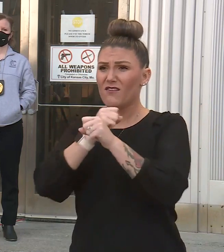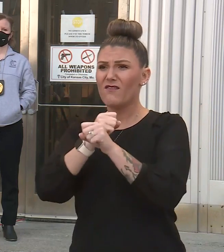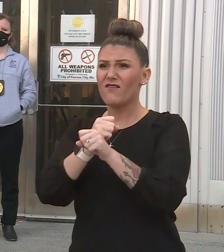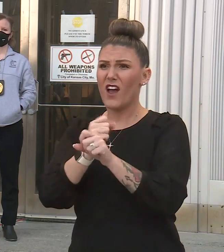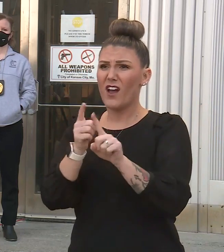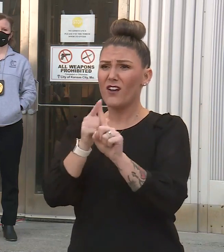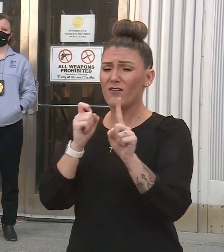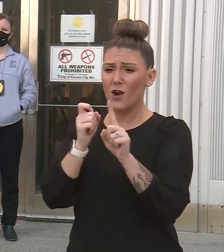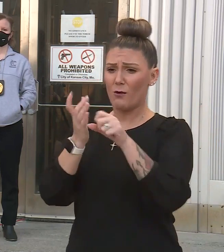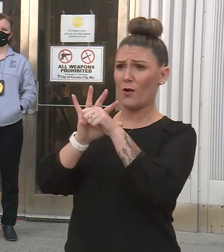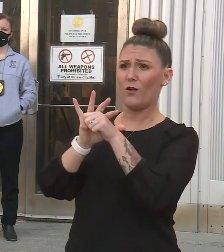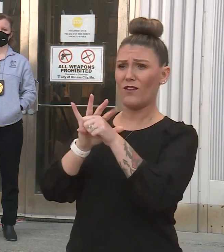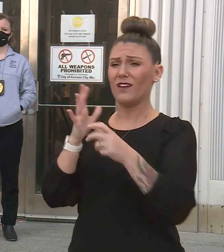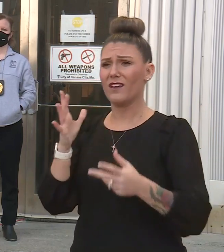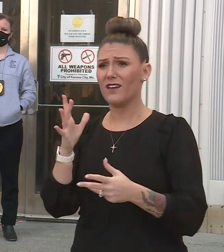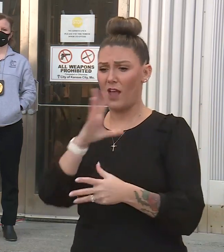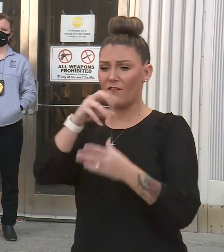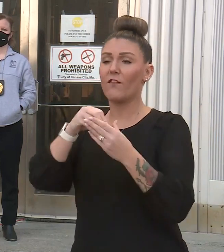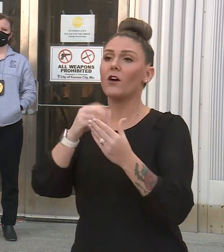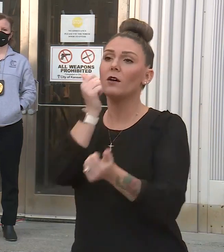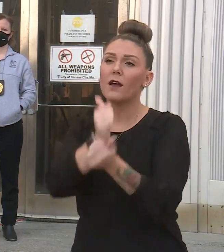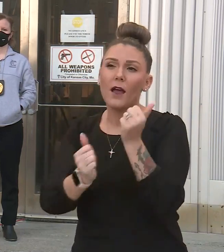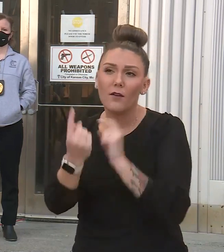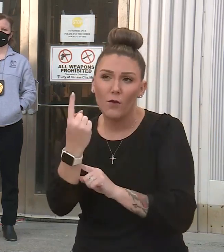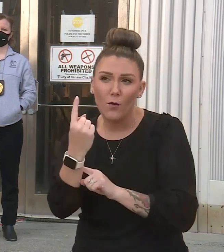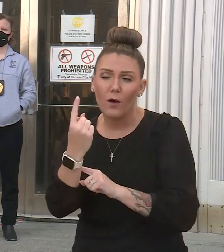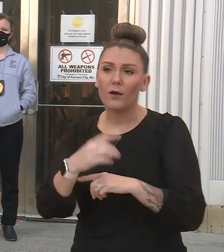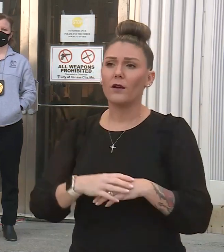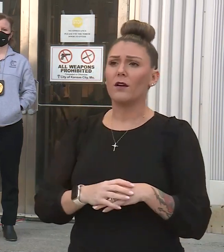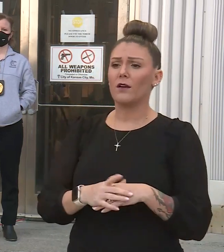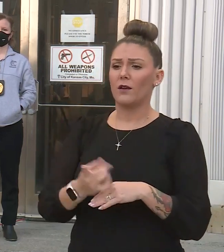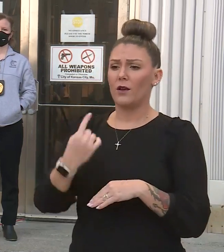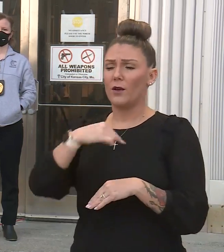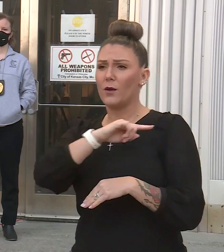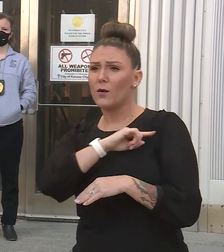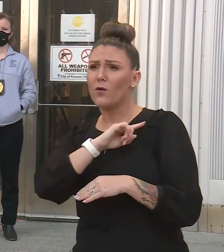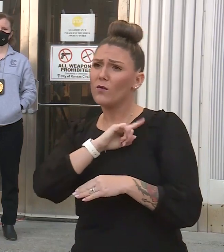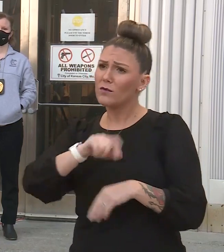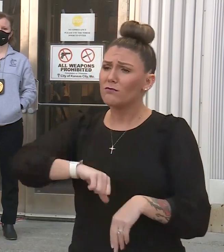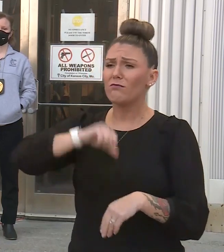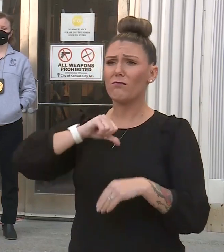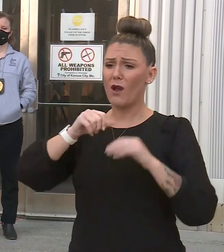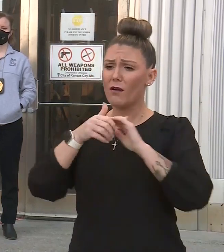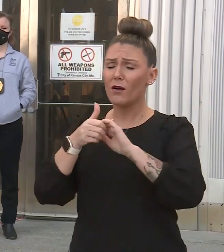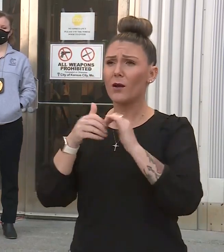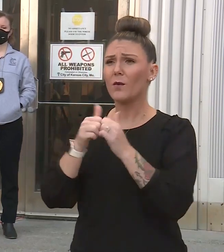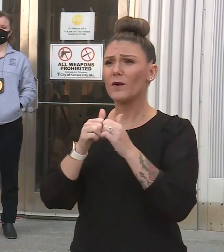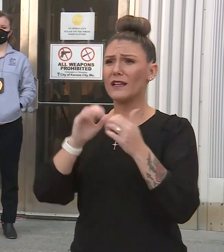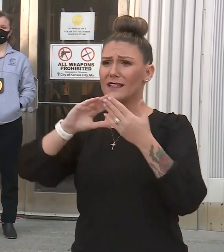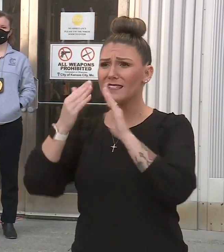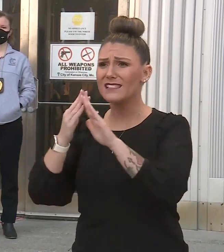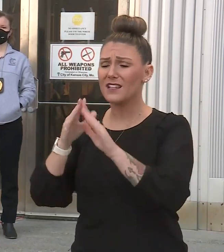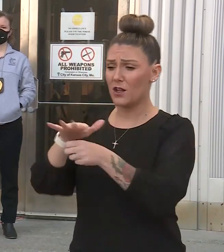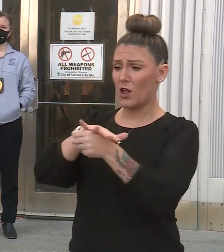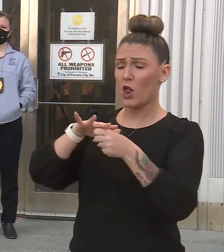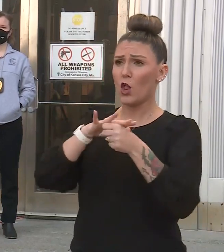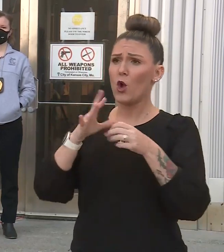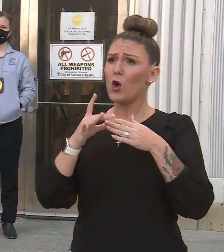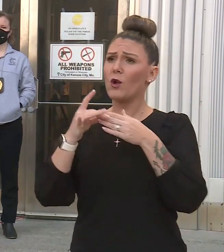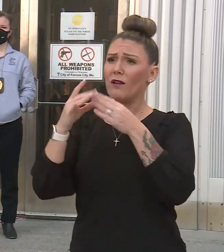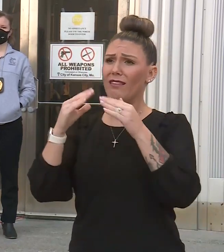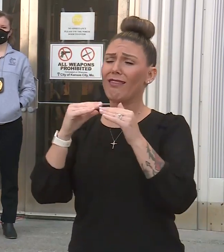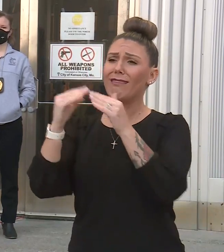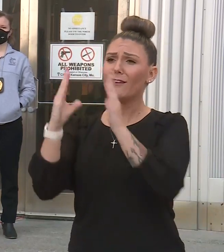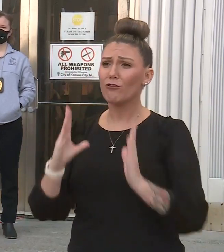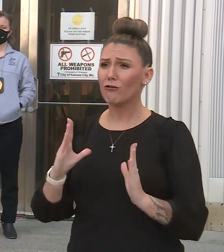is one that involves all of us, and we are proud to partner with the city and local leaders to do